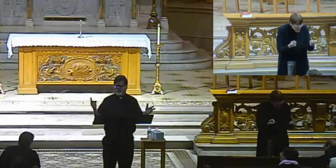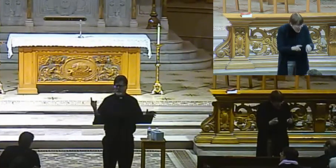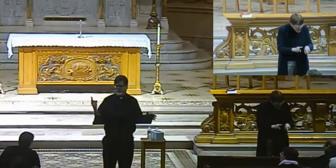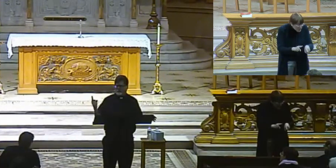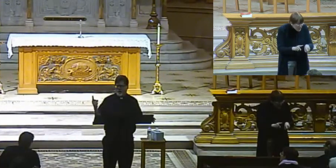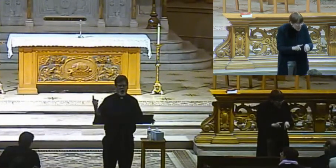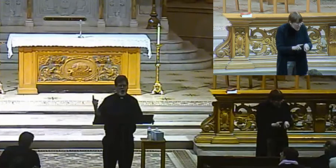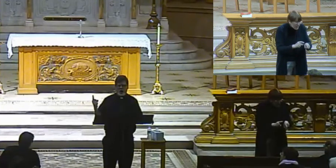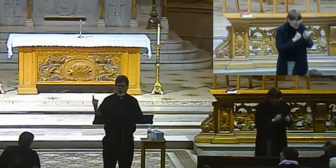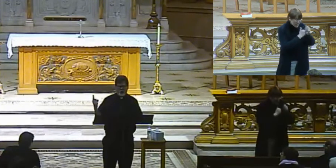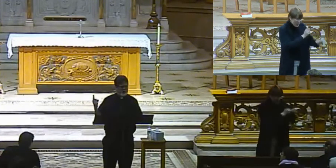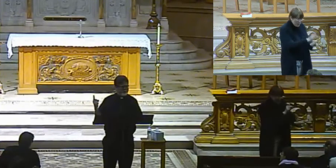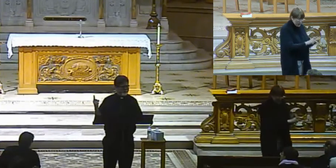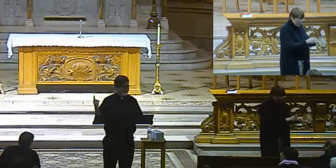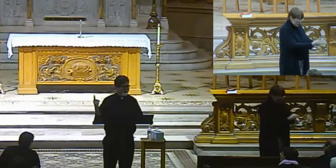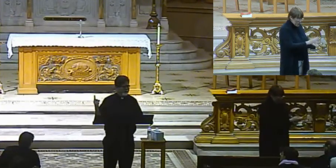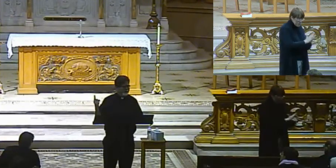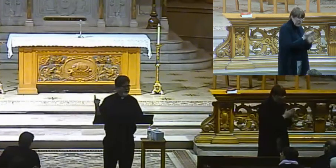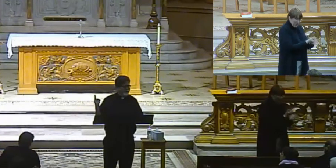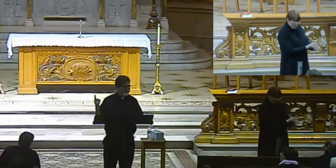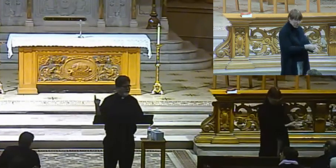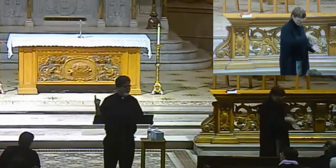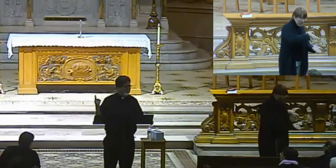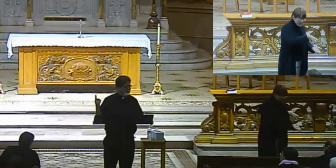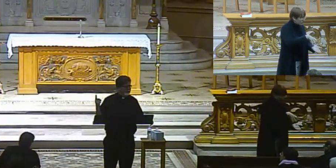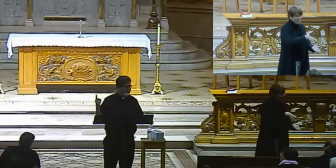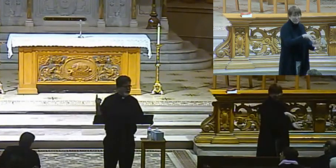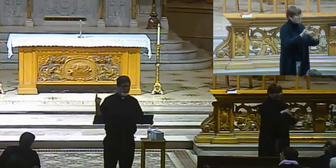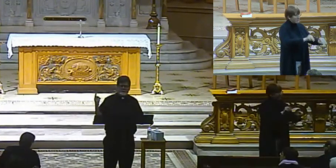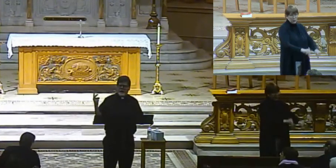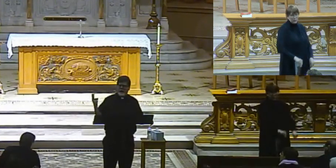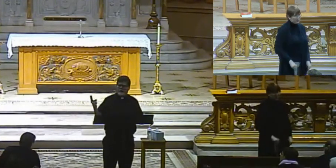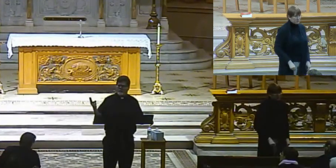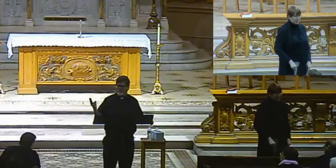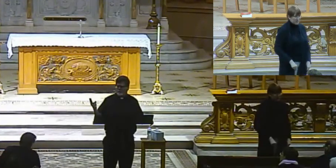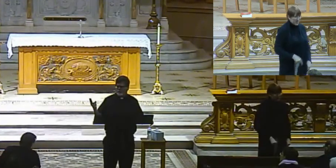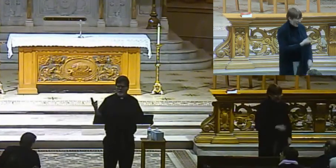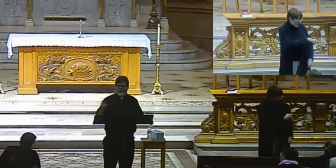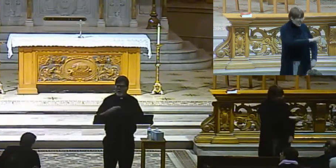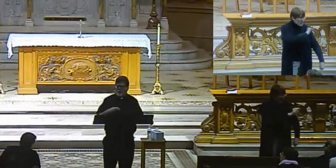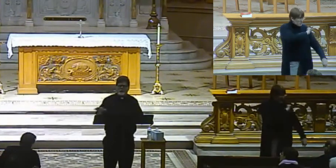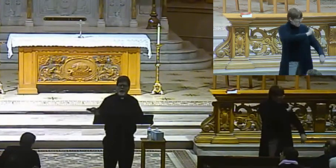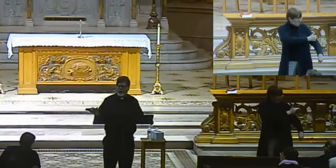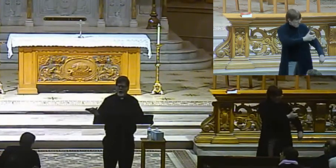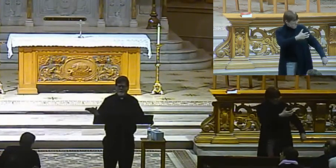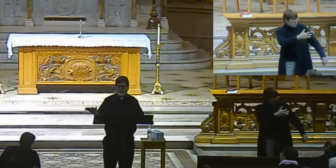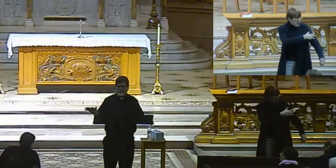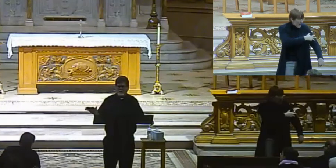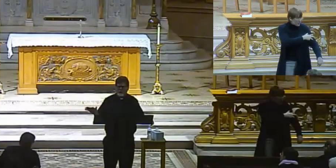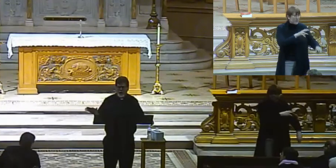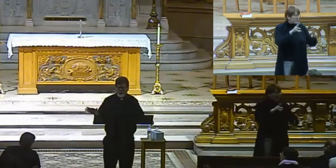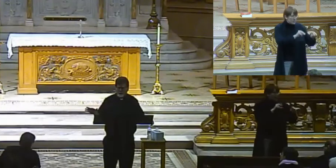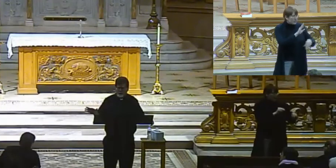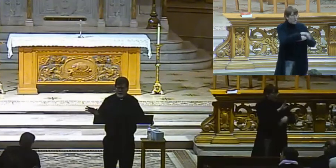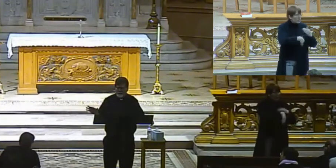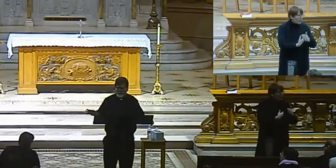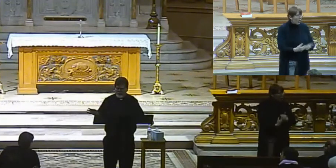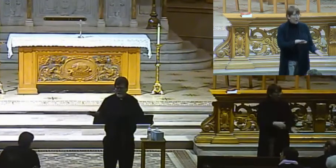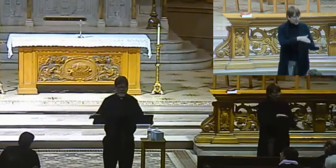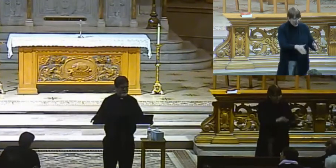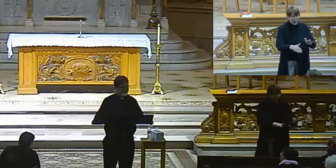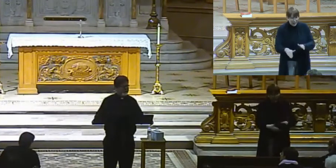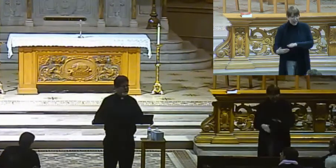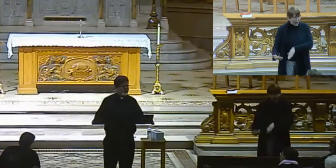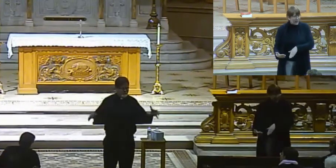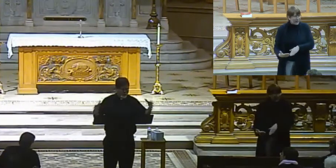rich? No, all right? Did they get powerful? No, they all died martyrs' deaths, every